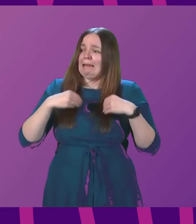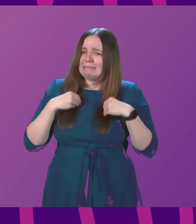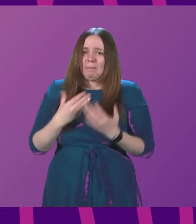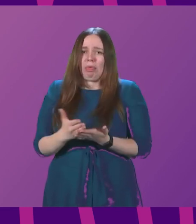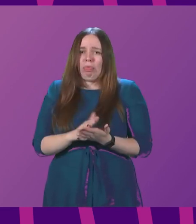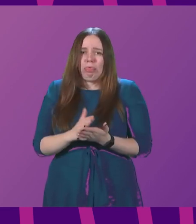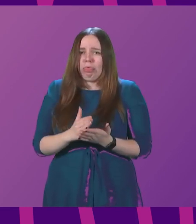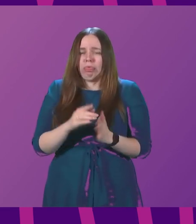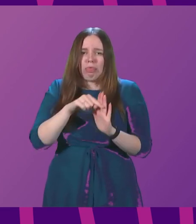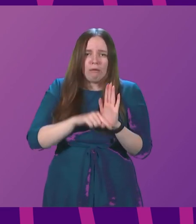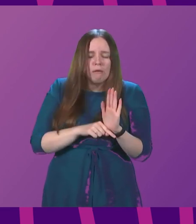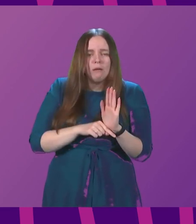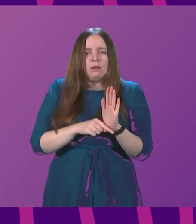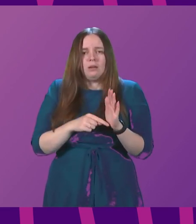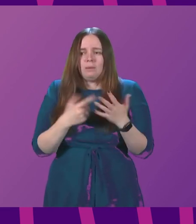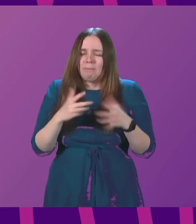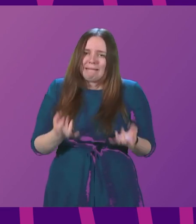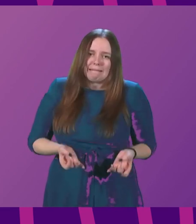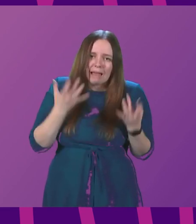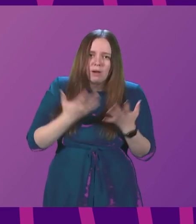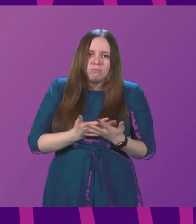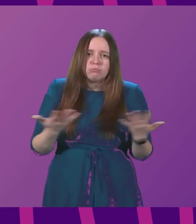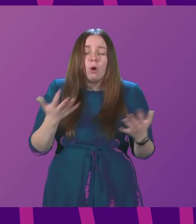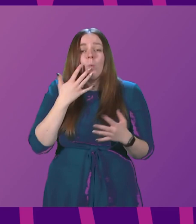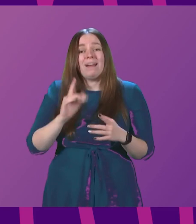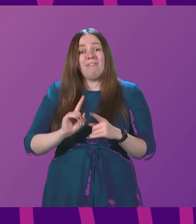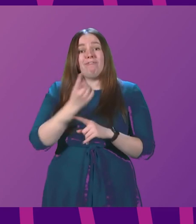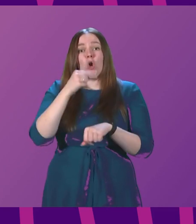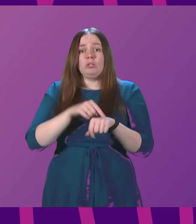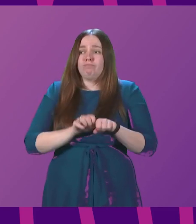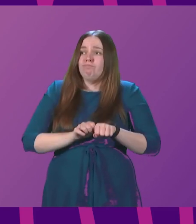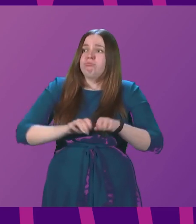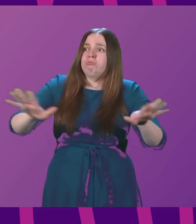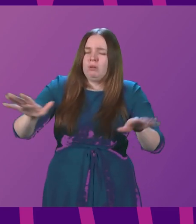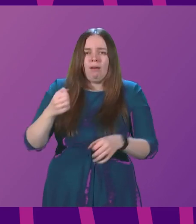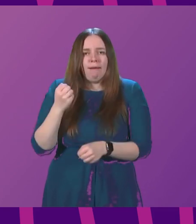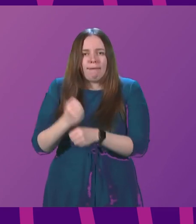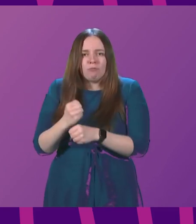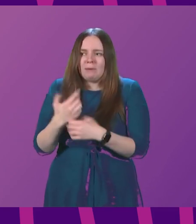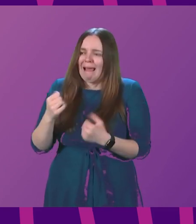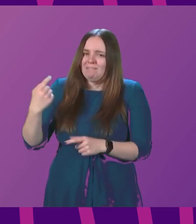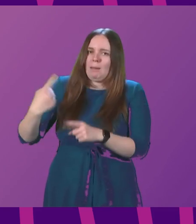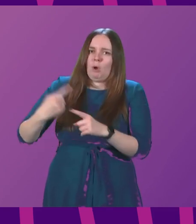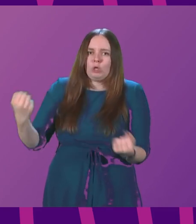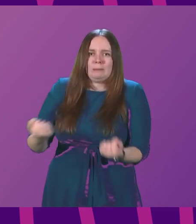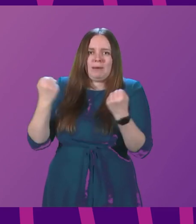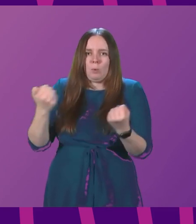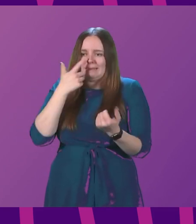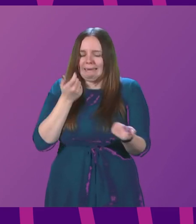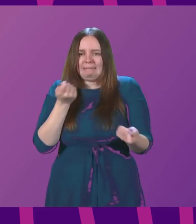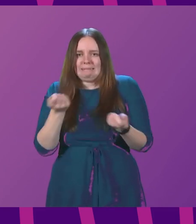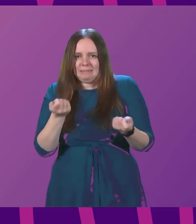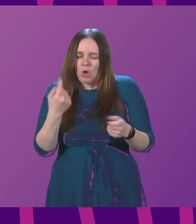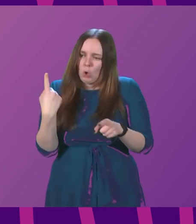made extraordinary sacrifices. And when the pandemic first hit, governments were given the emergency powers needed to deliver a swift response